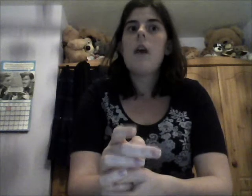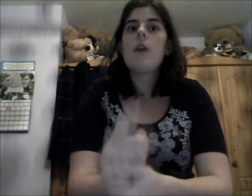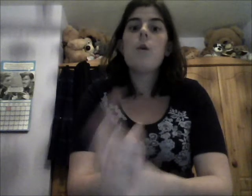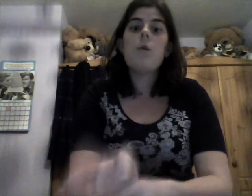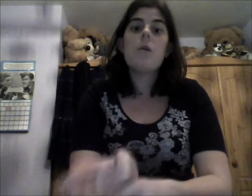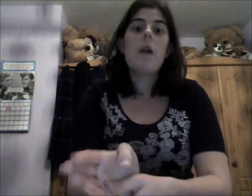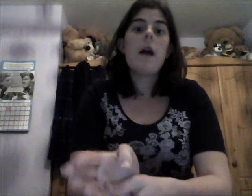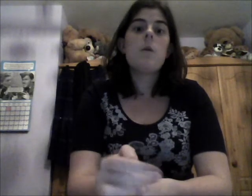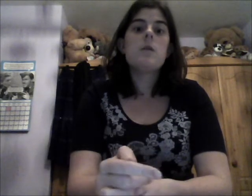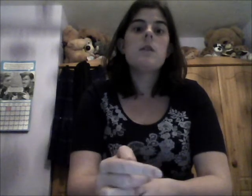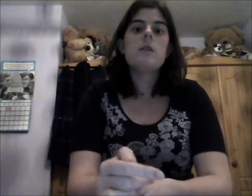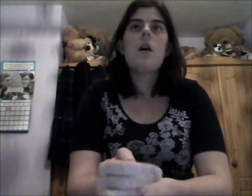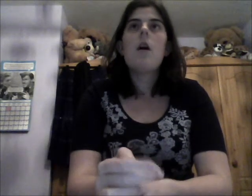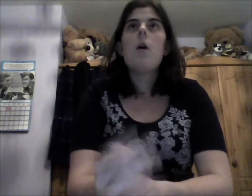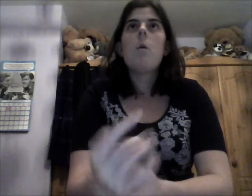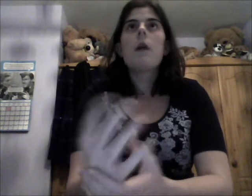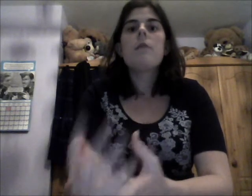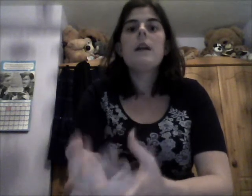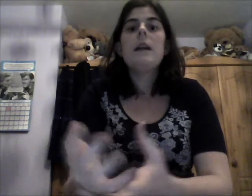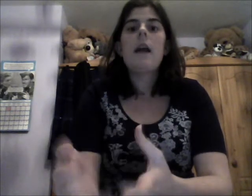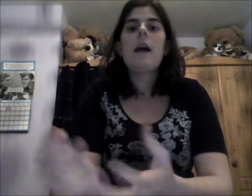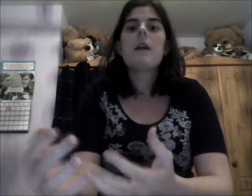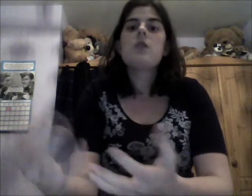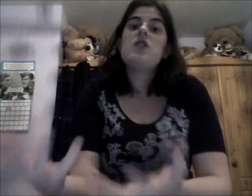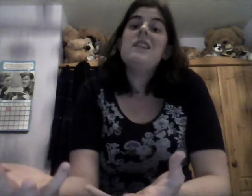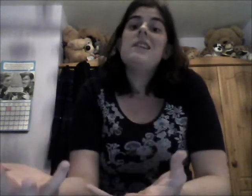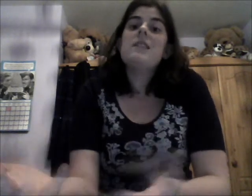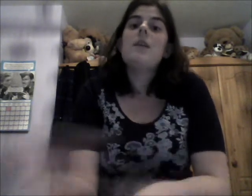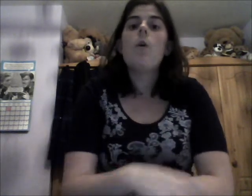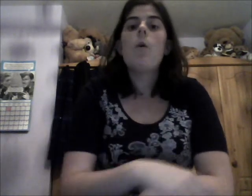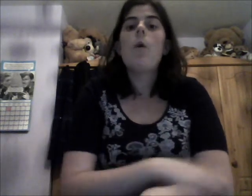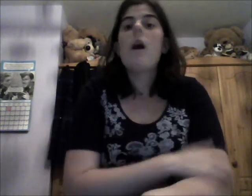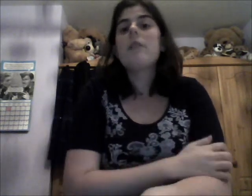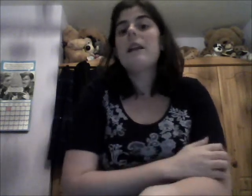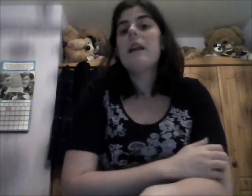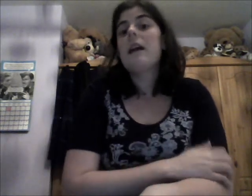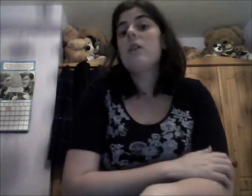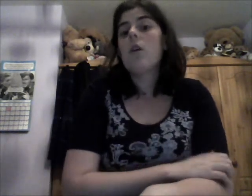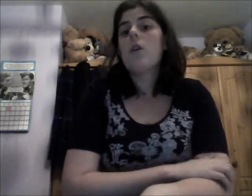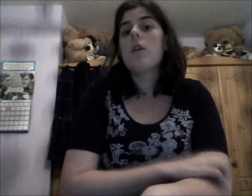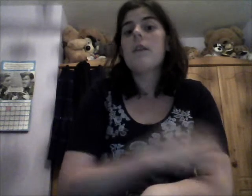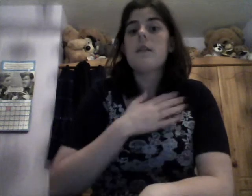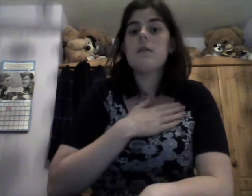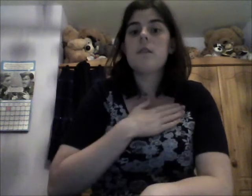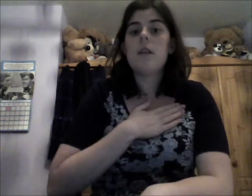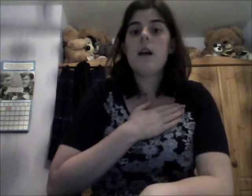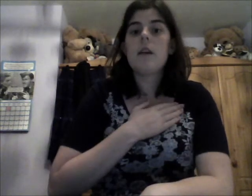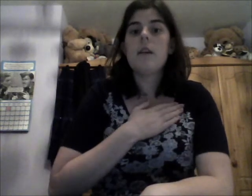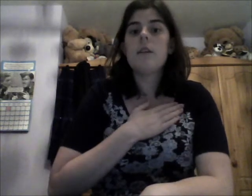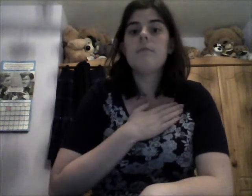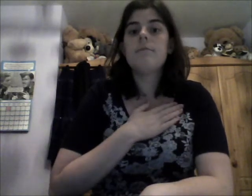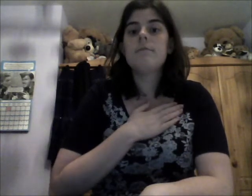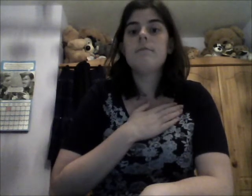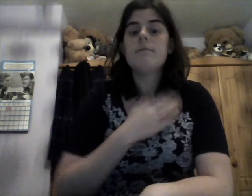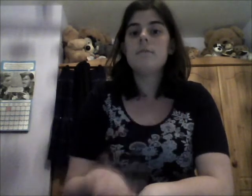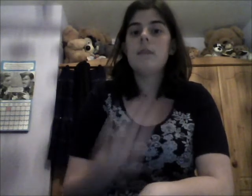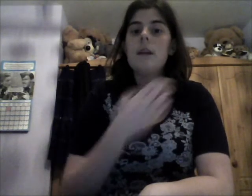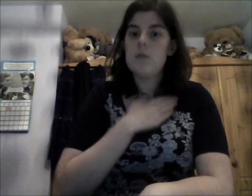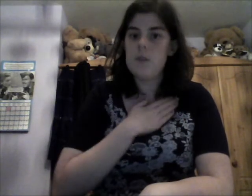the other like, which is, oh, I really like cheese, or I really like yogurt. But, that's like, I'm going to